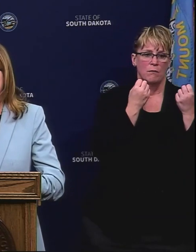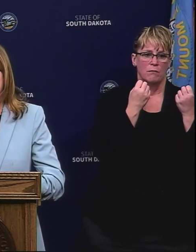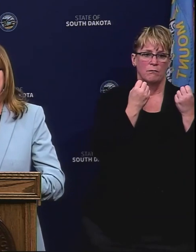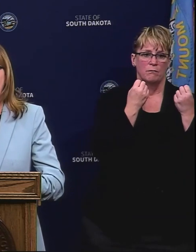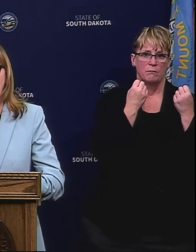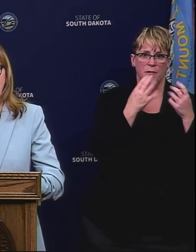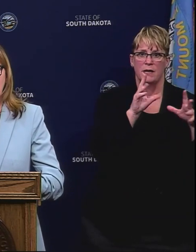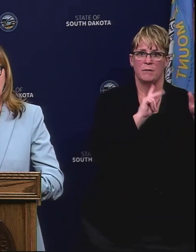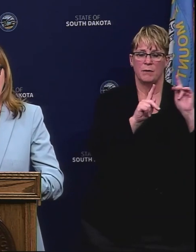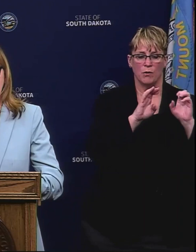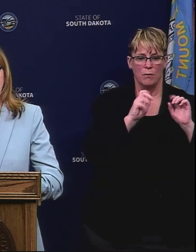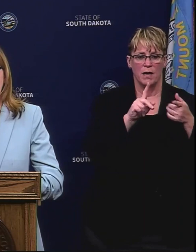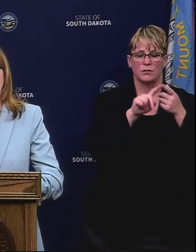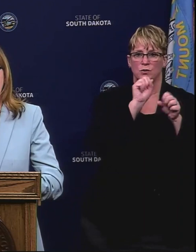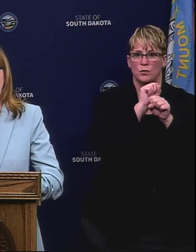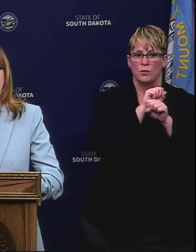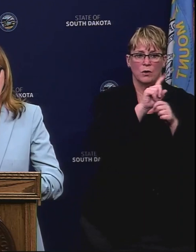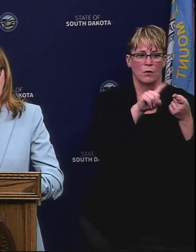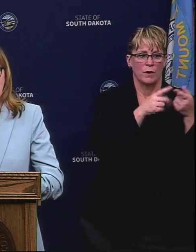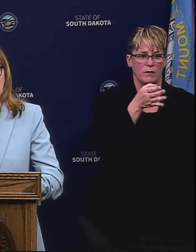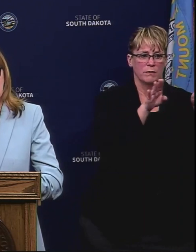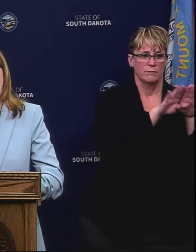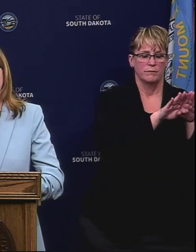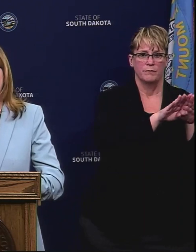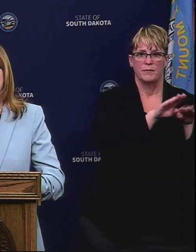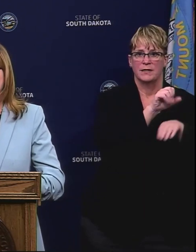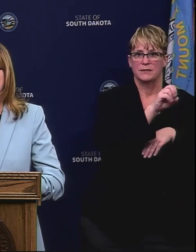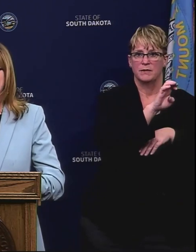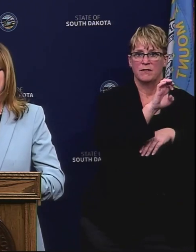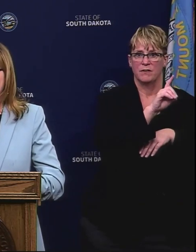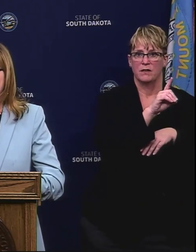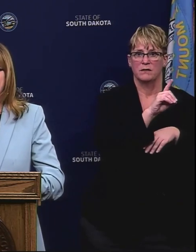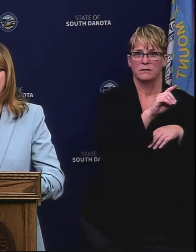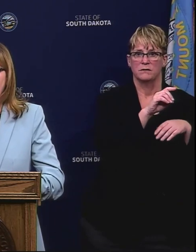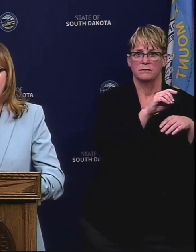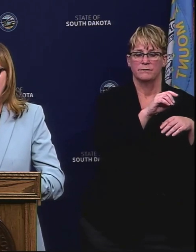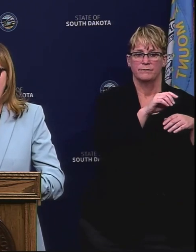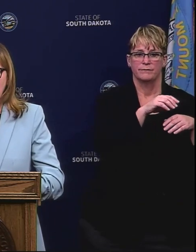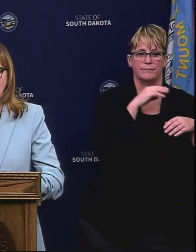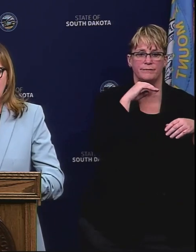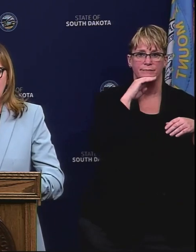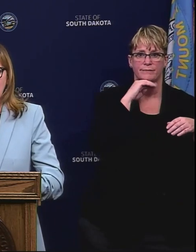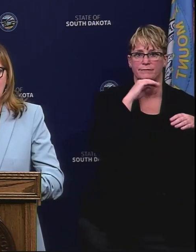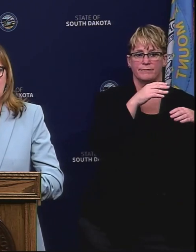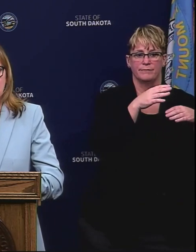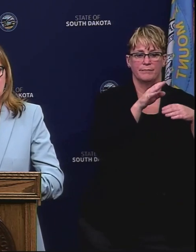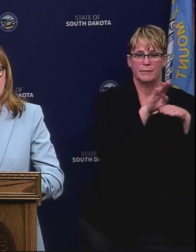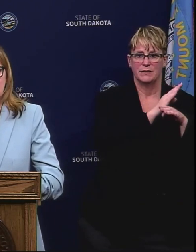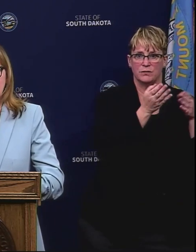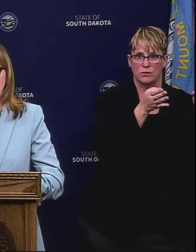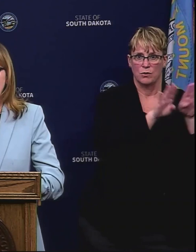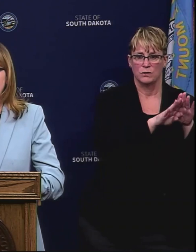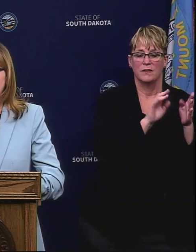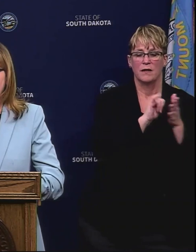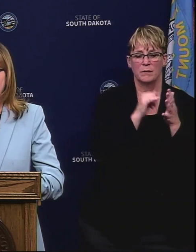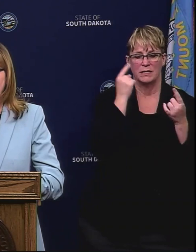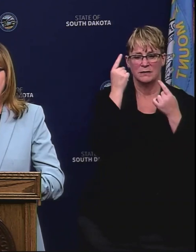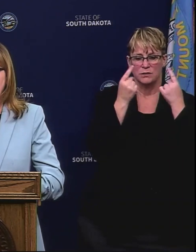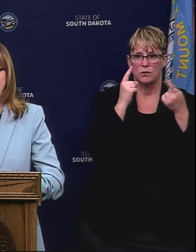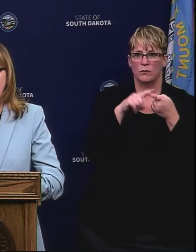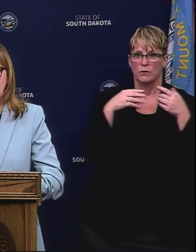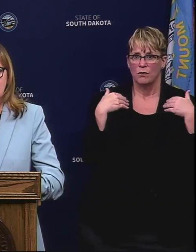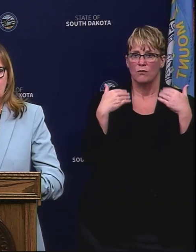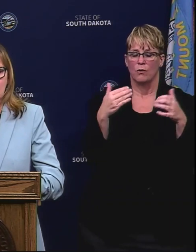people back to work after the closure of the Smithfield plant there and so that will be a major consideration moving